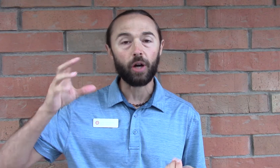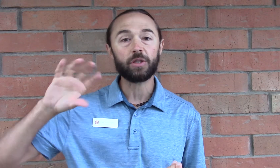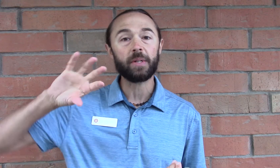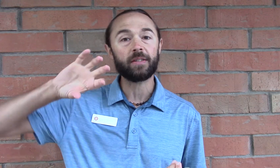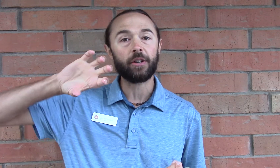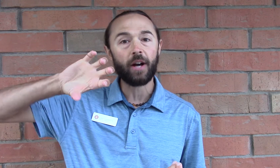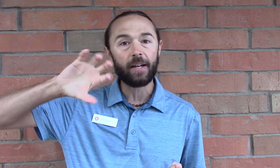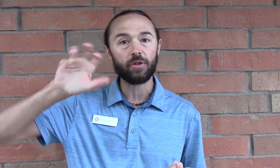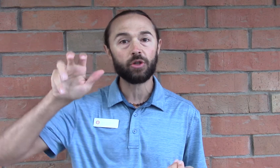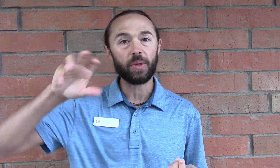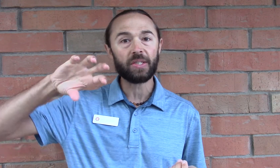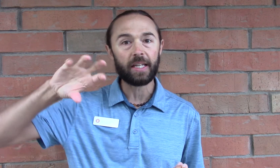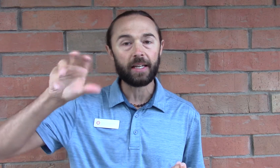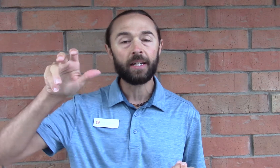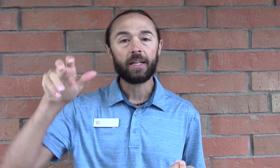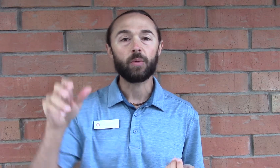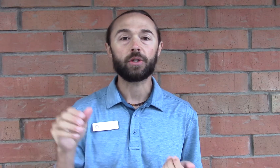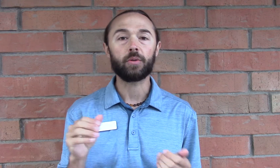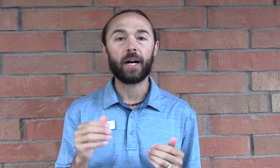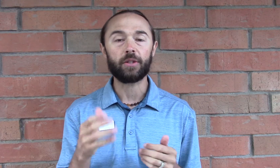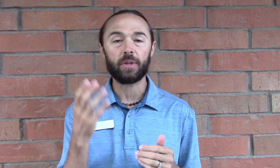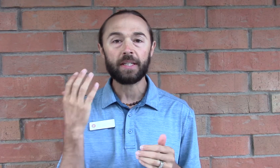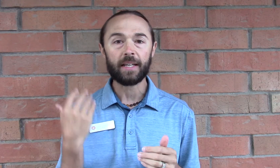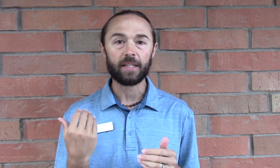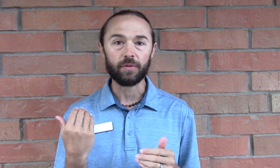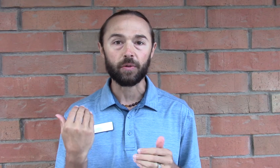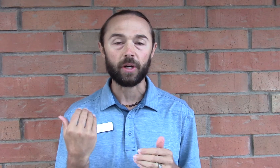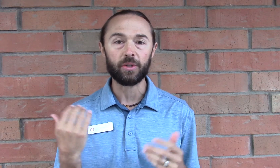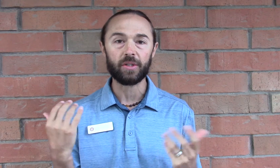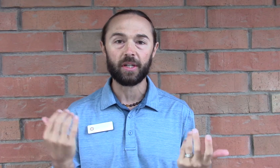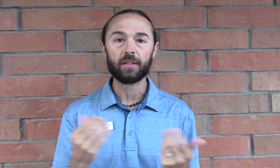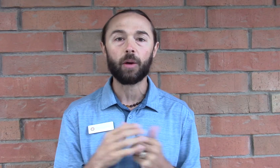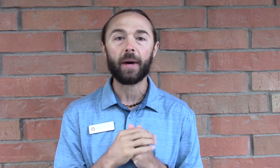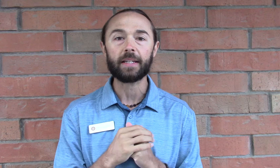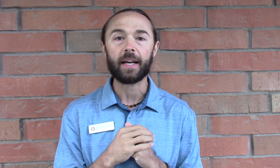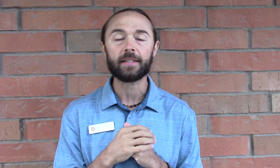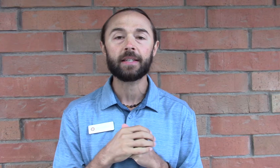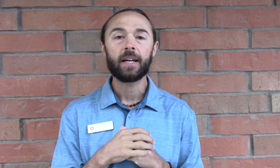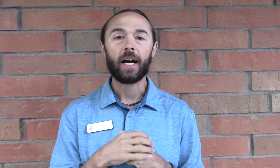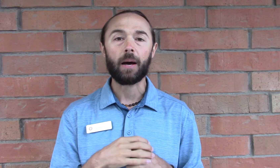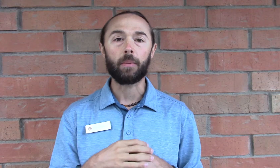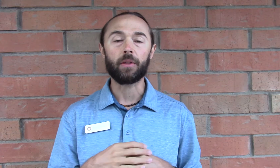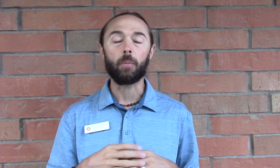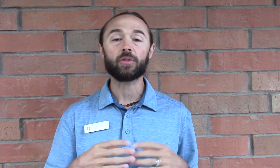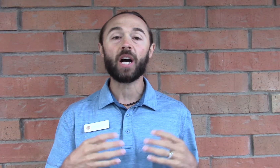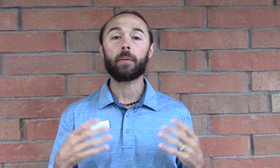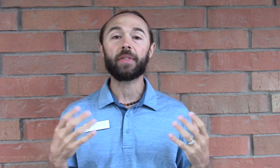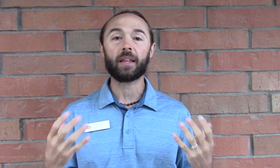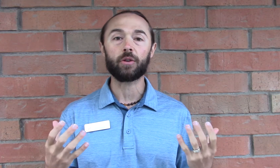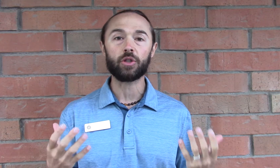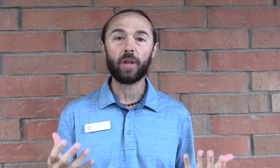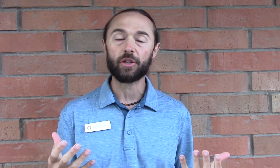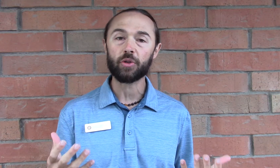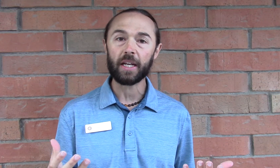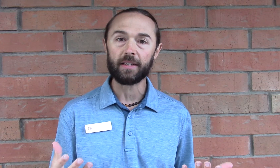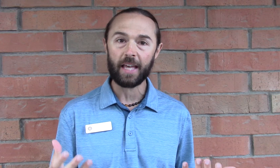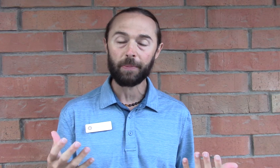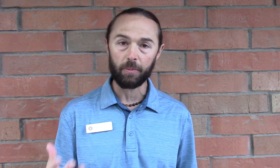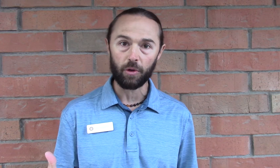which means that your eyes are twisting when you do the testing for it which is the Dix Hall Pike test. The most common thing that you'll do then to treat it is the Epley maneuver.